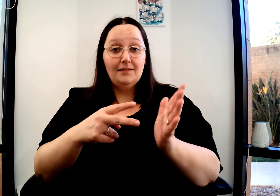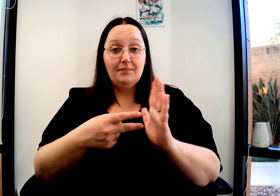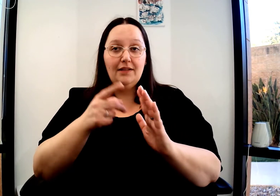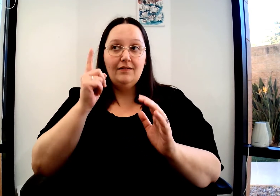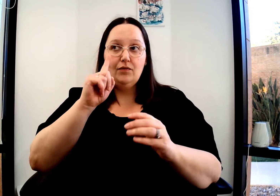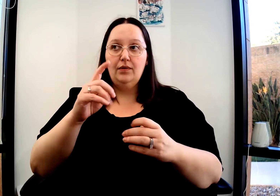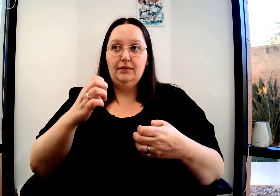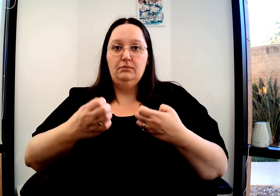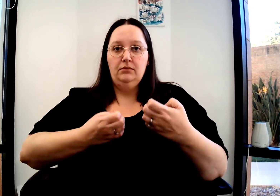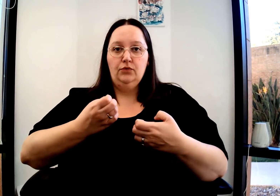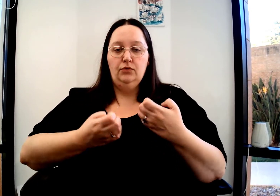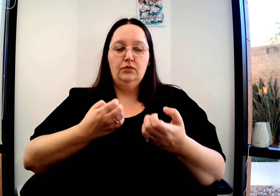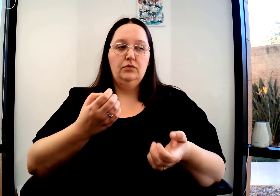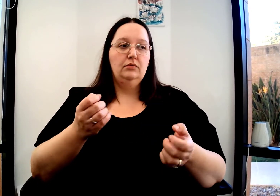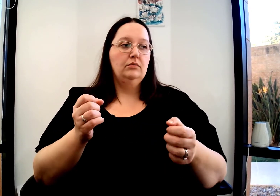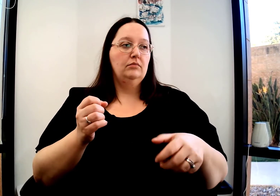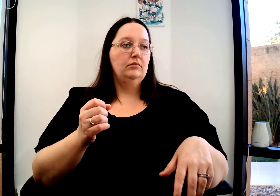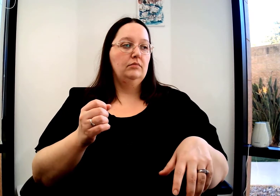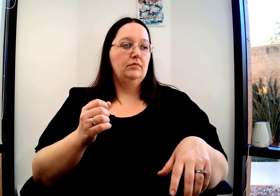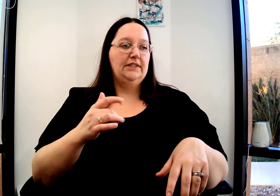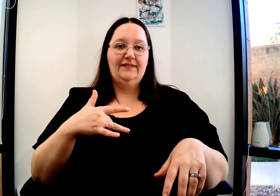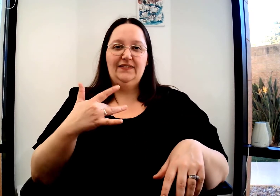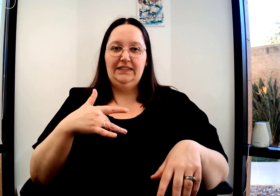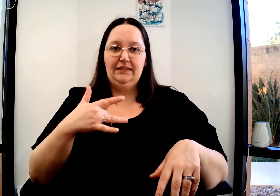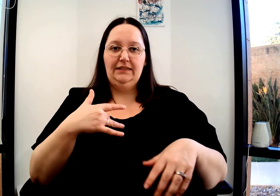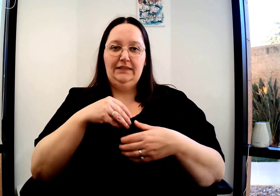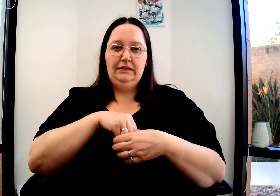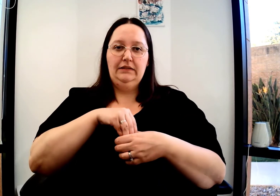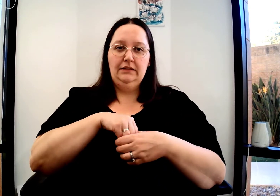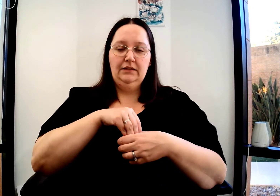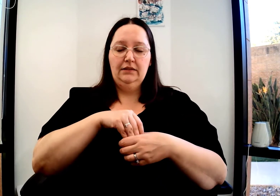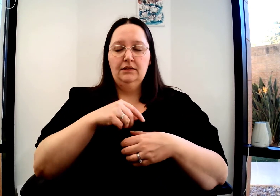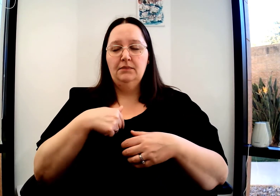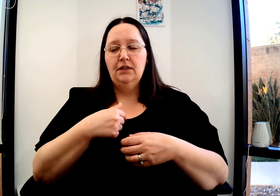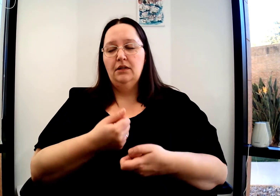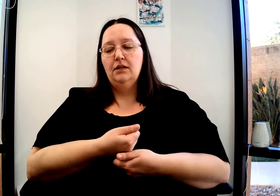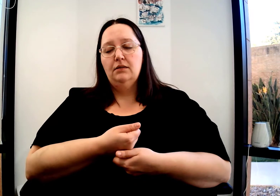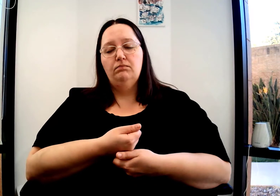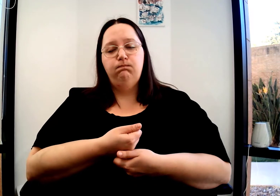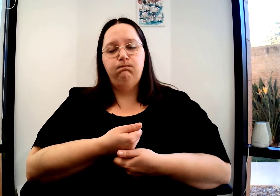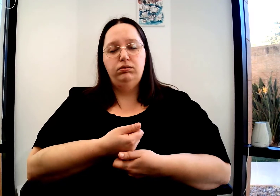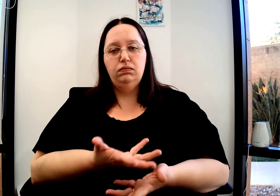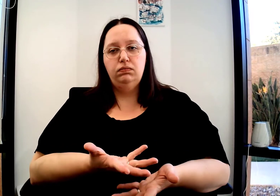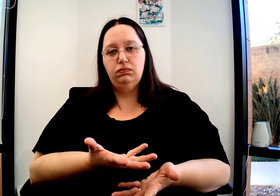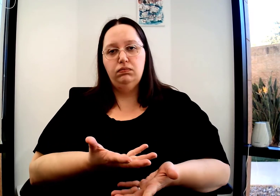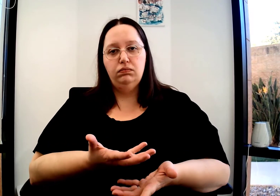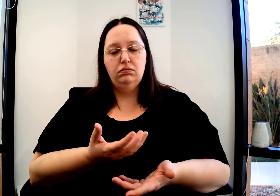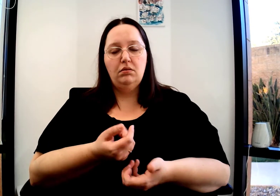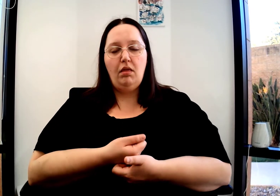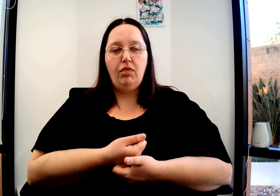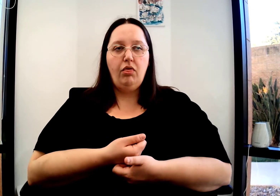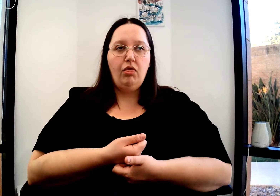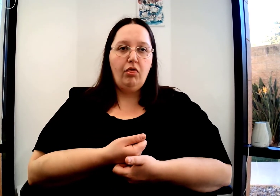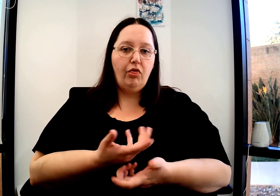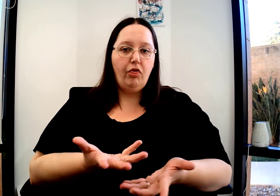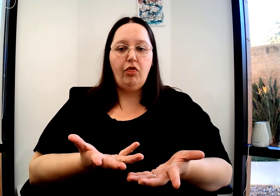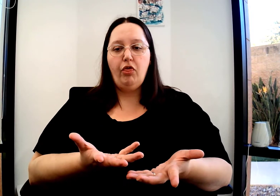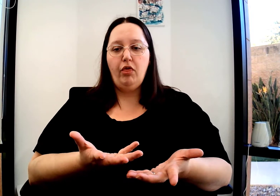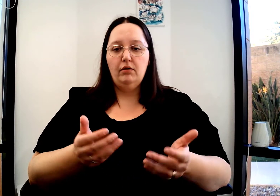You can use this for emotional worn out. Right? I'm exhausted. I'm completely worn out.